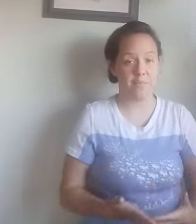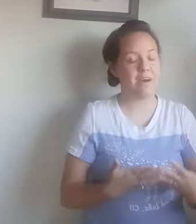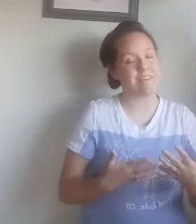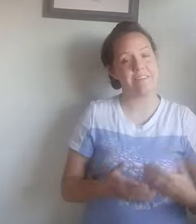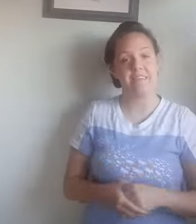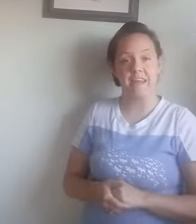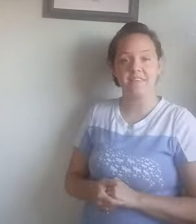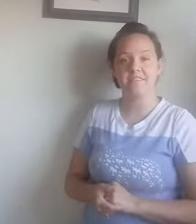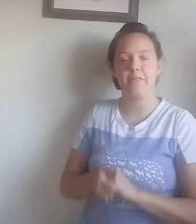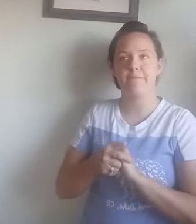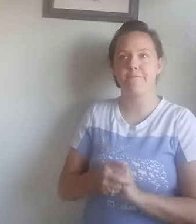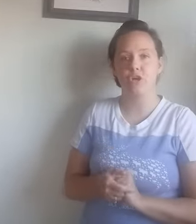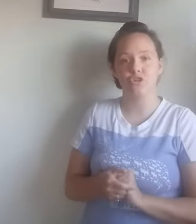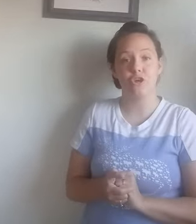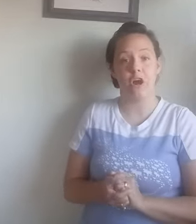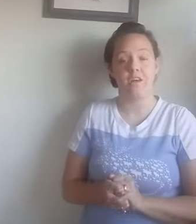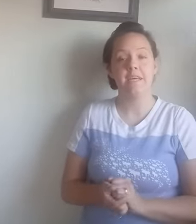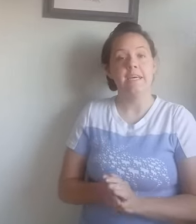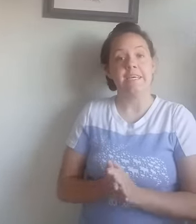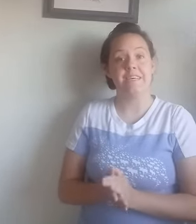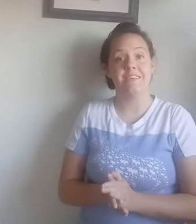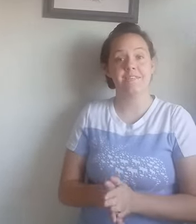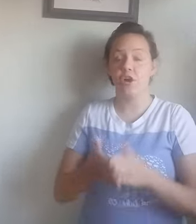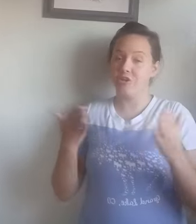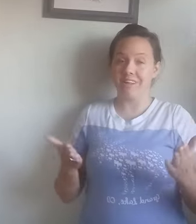about is synthetics and the first yarn is acrylic.